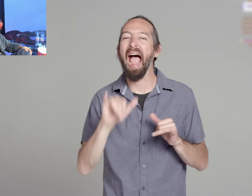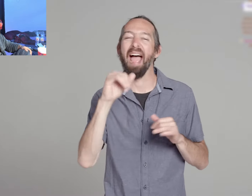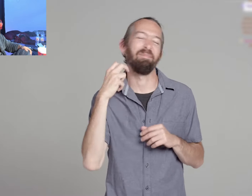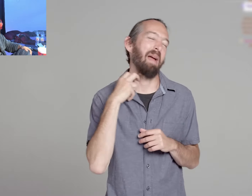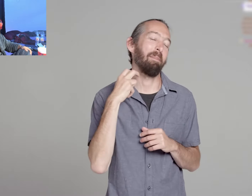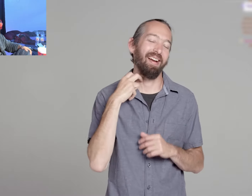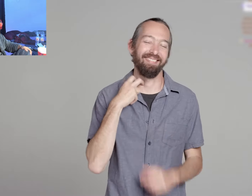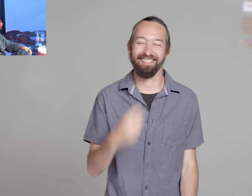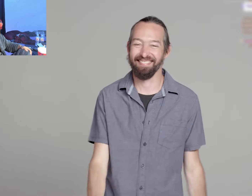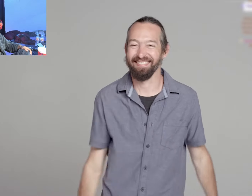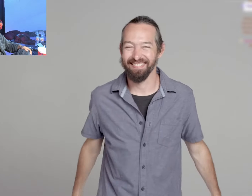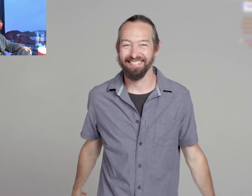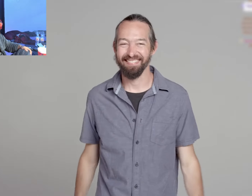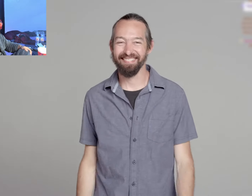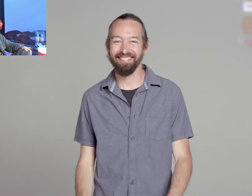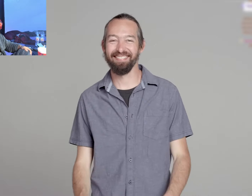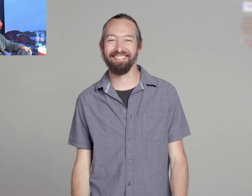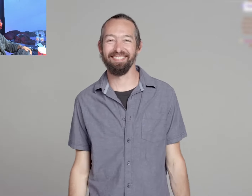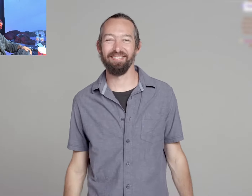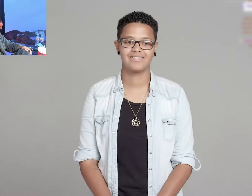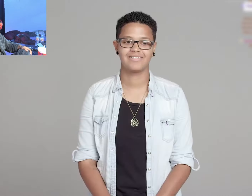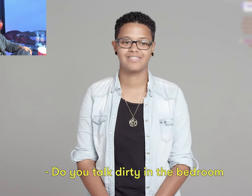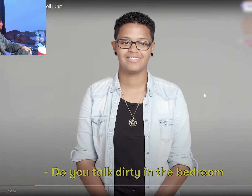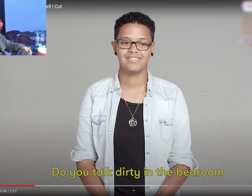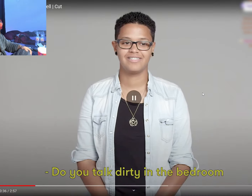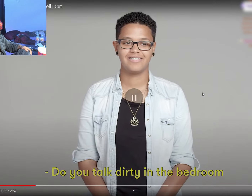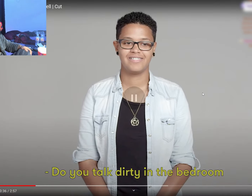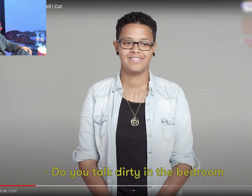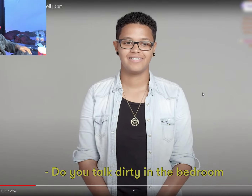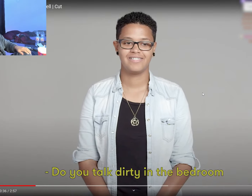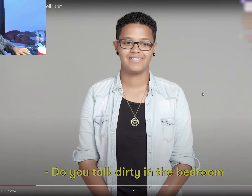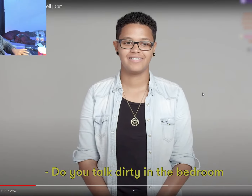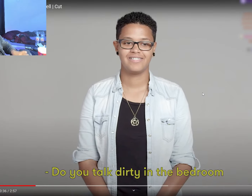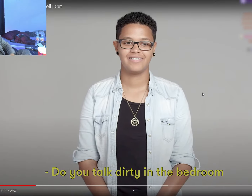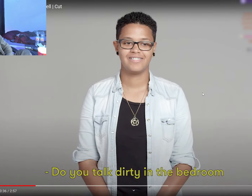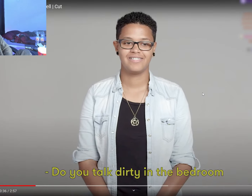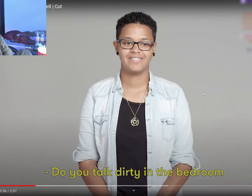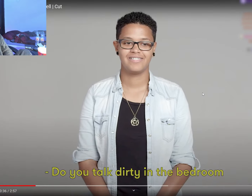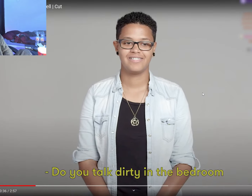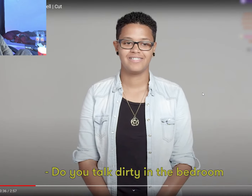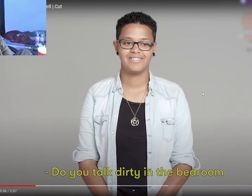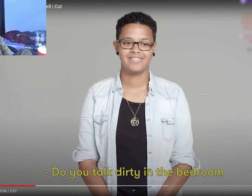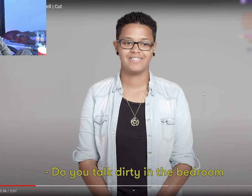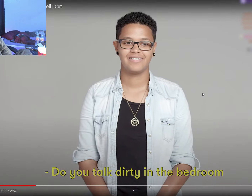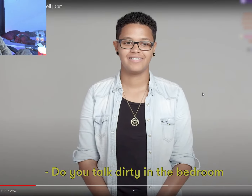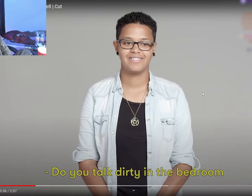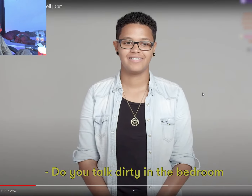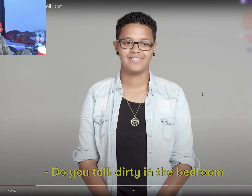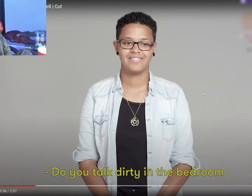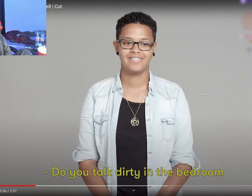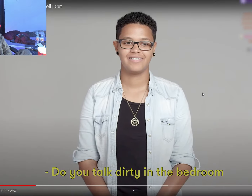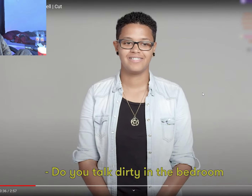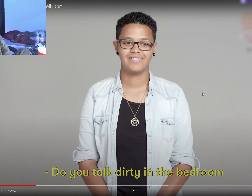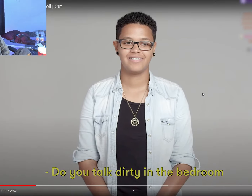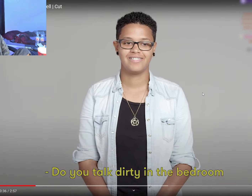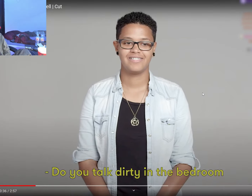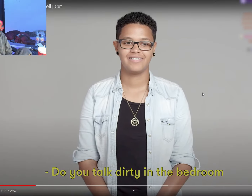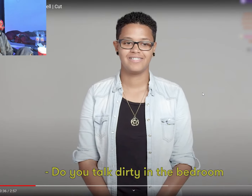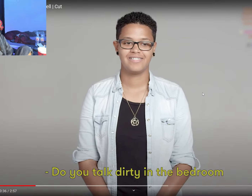I'm a vampire Do you These freaks They get more play than